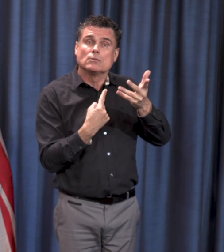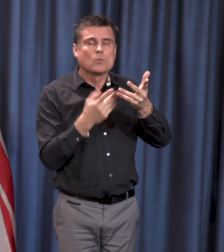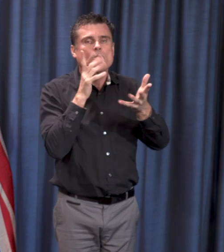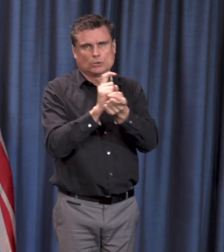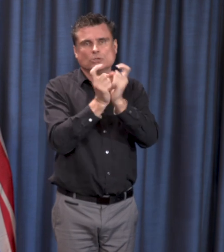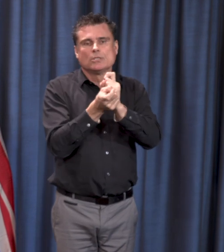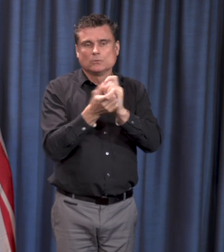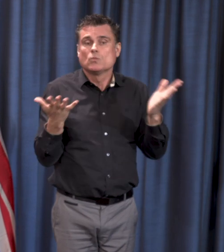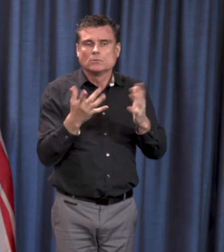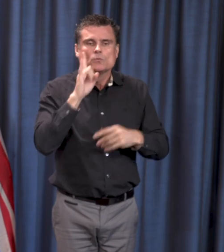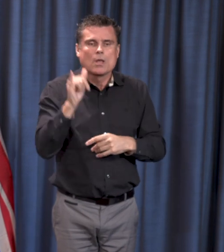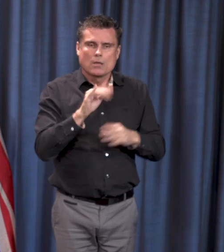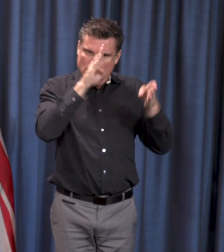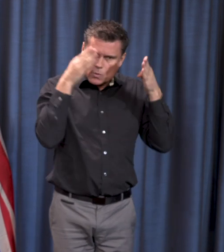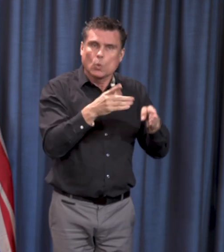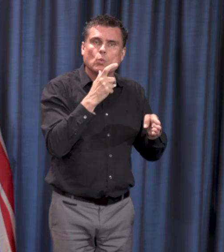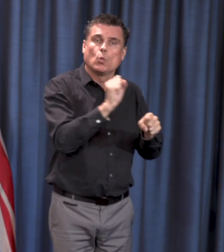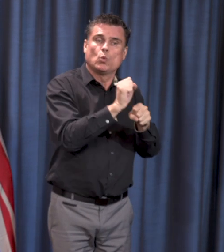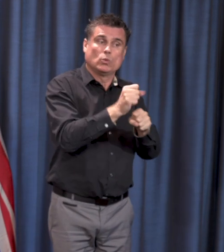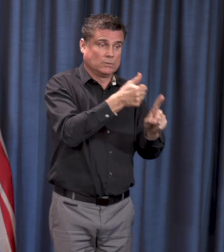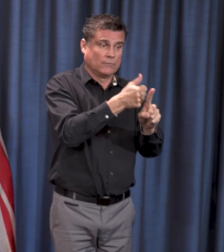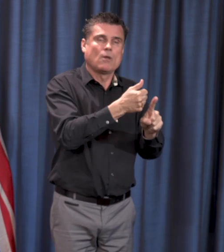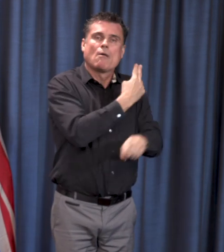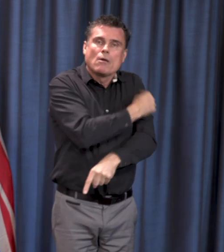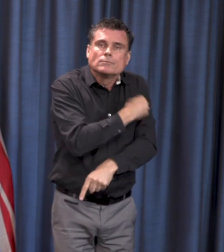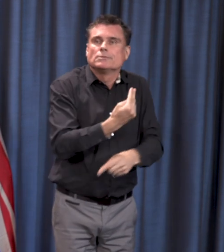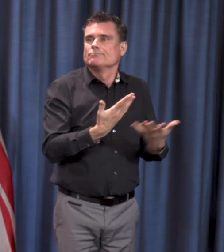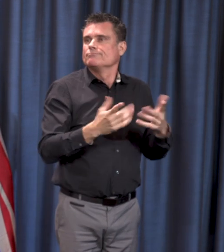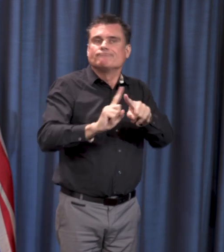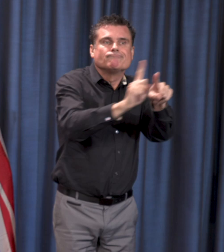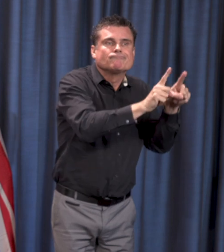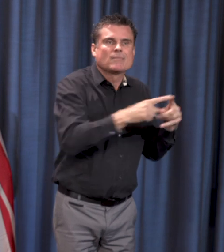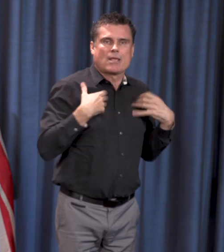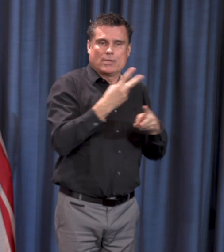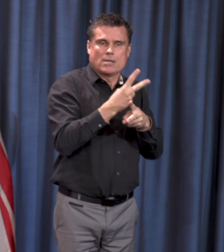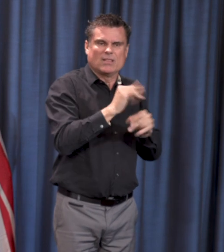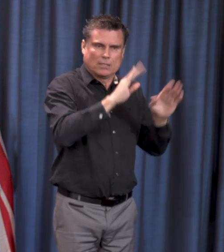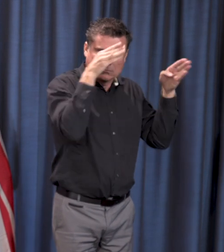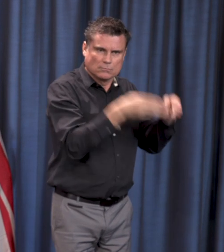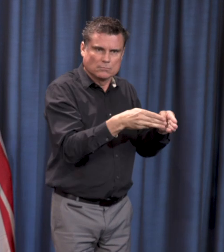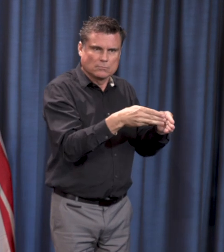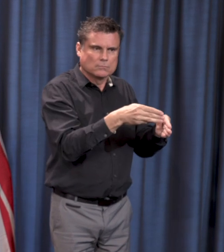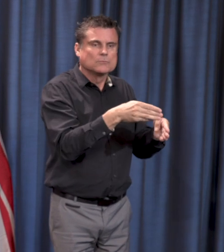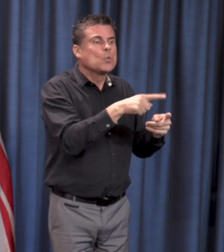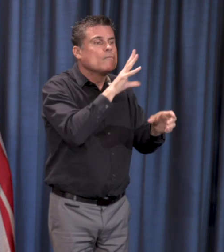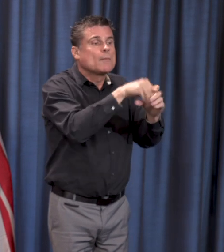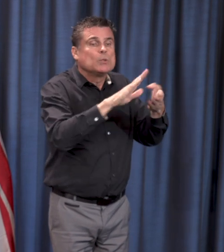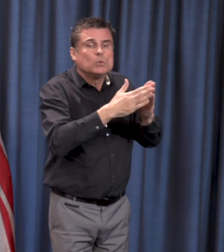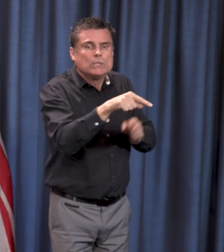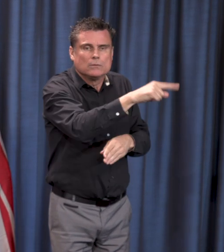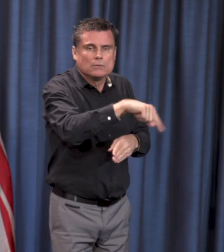on healthcare workers, on long-term care, on clusters and cases in the community that are not linked to travel,